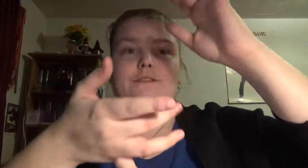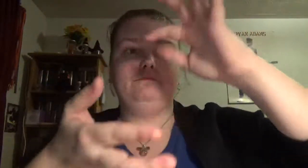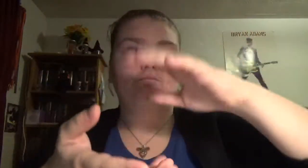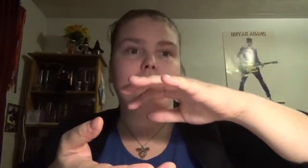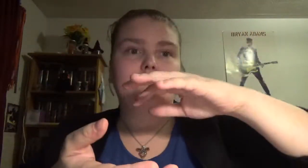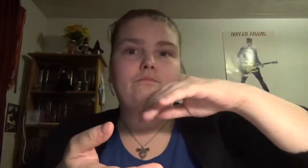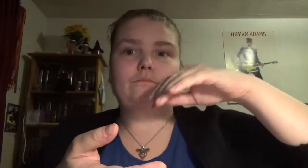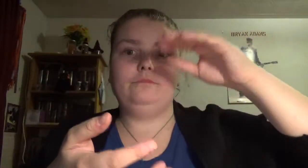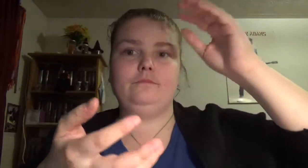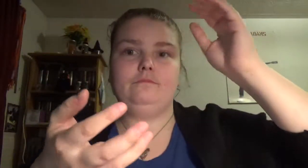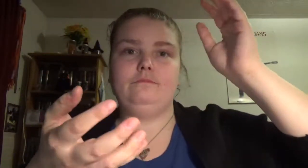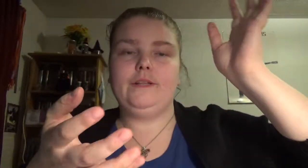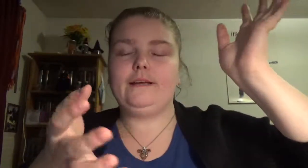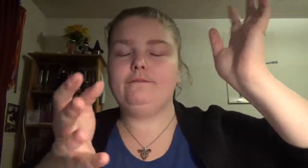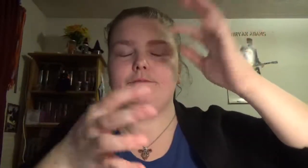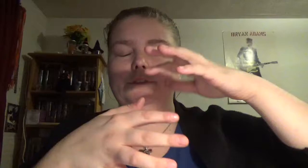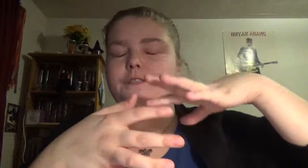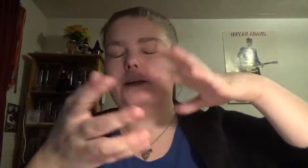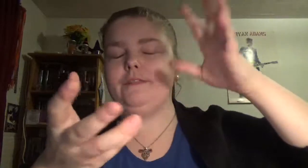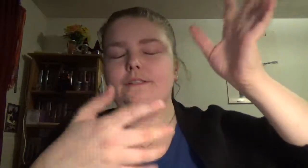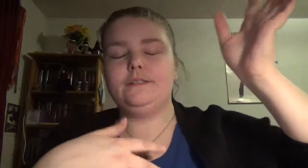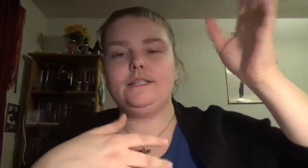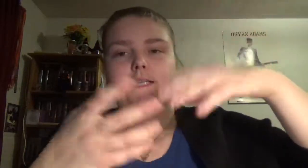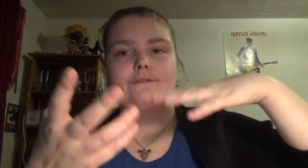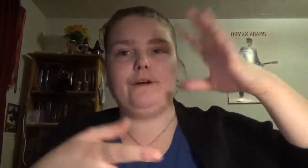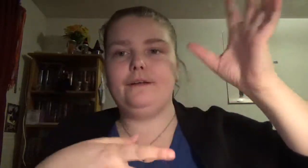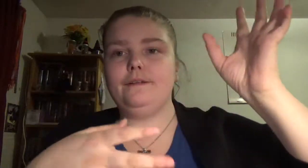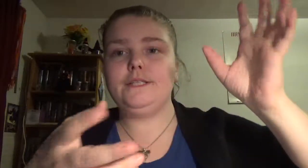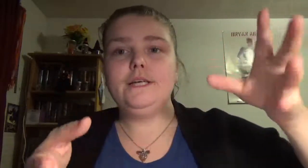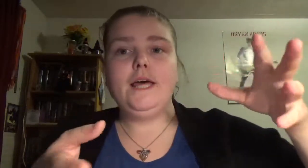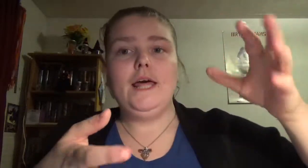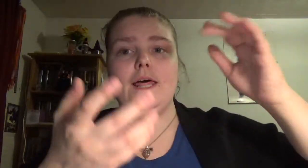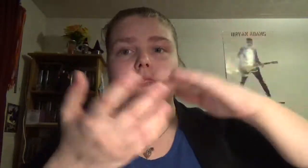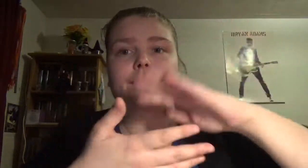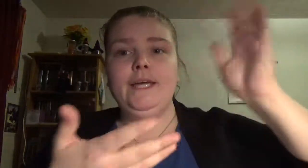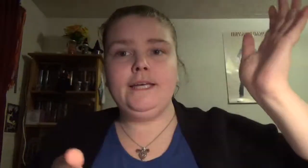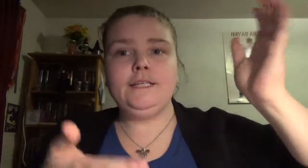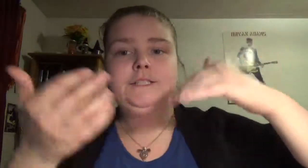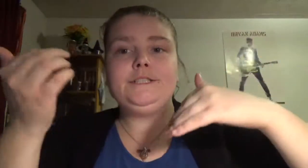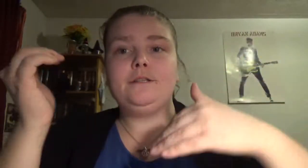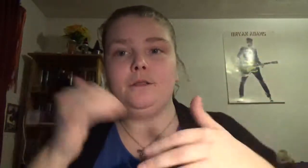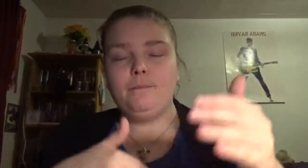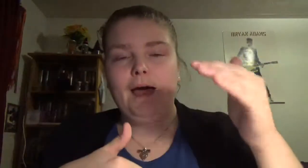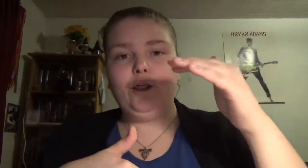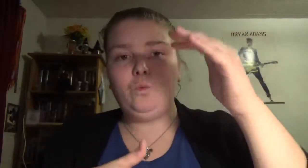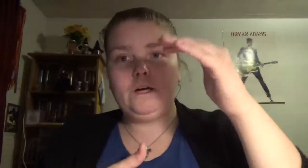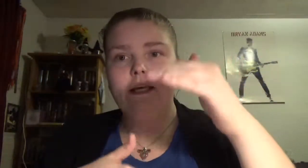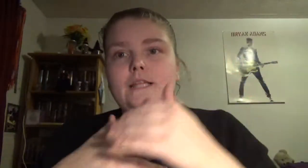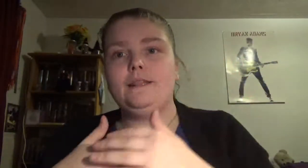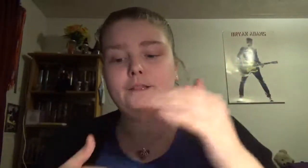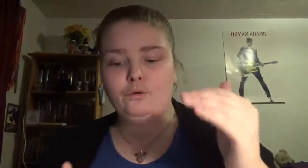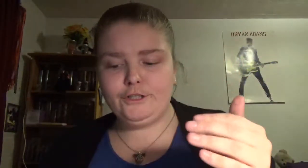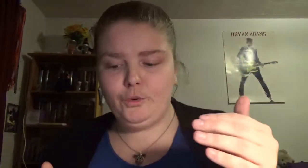like seven to ten different things the path path working and then the ritual